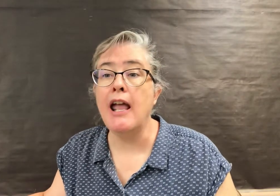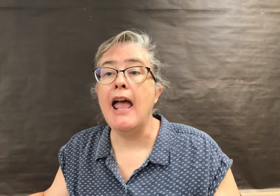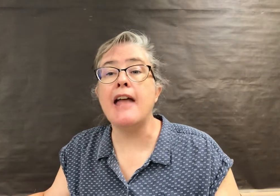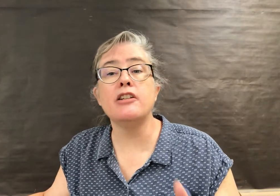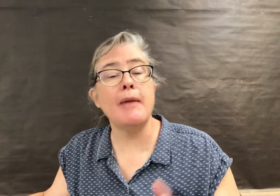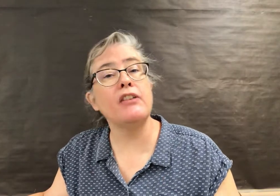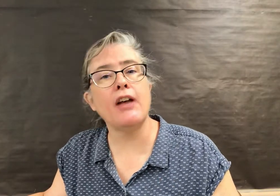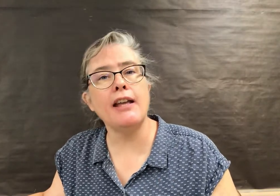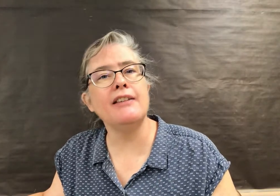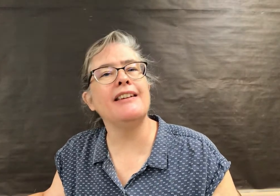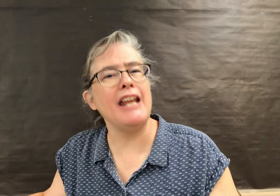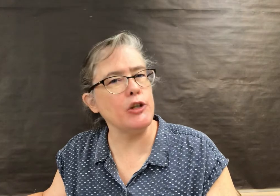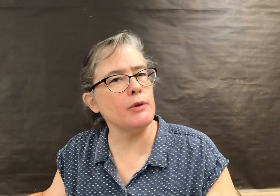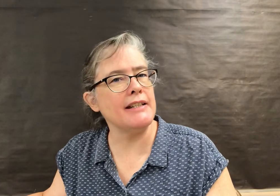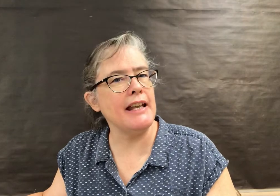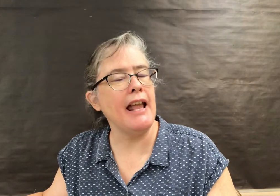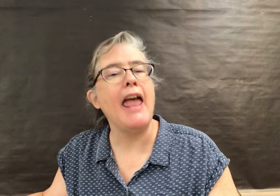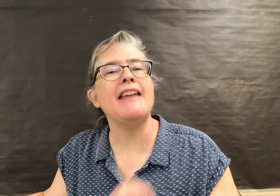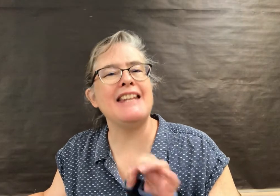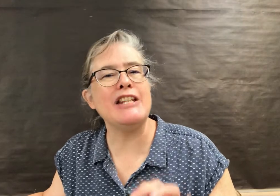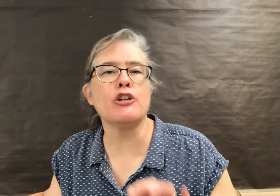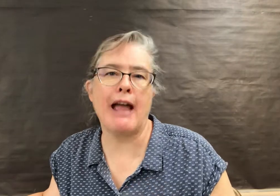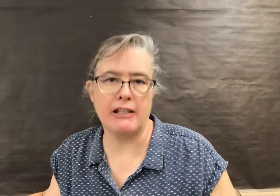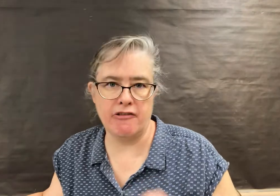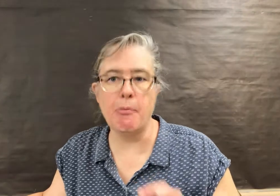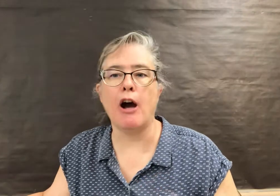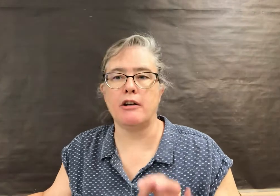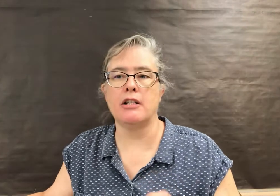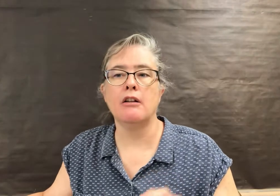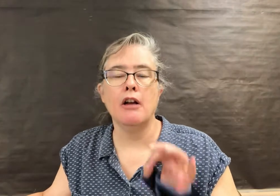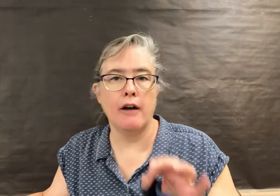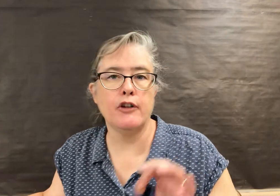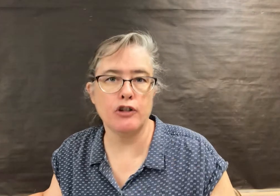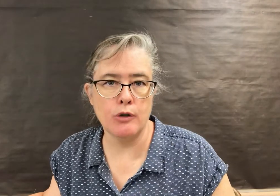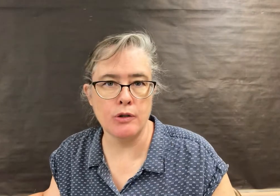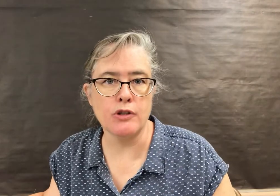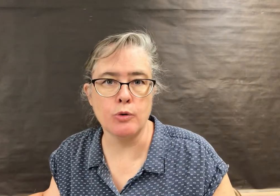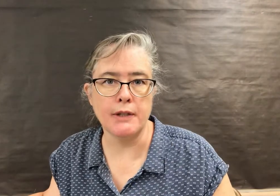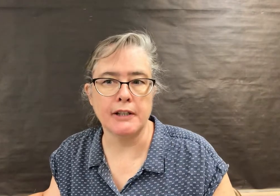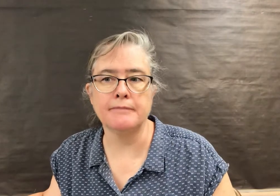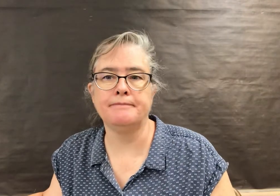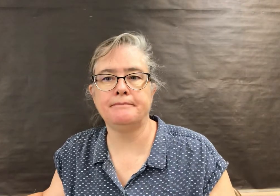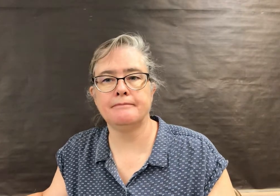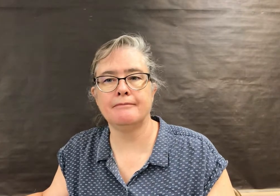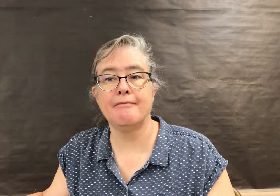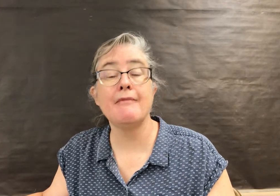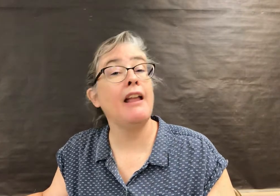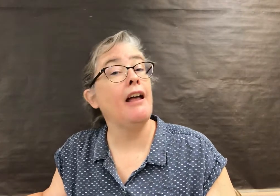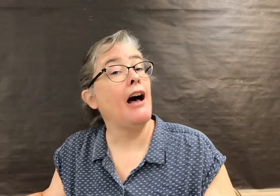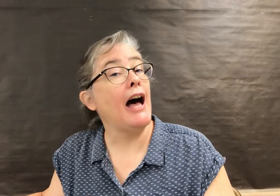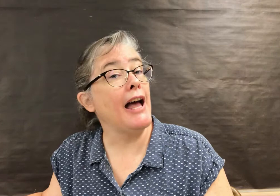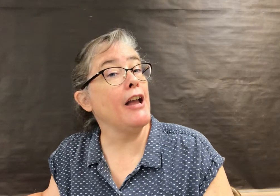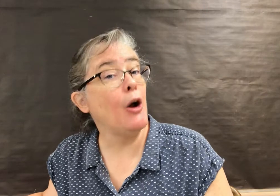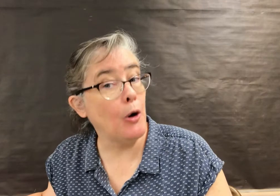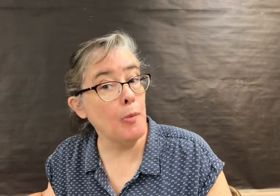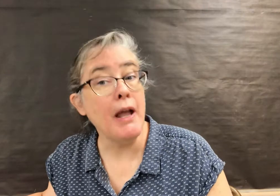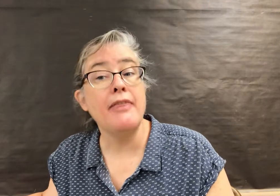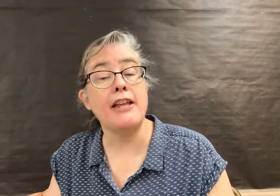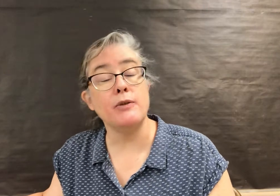and to make science an interesting and interactive part of your student's school year. I hope that you